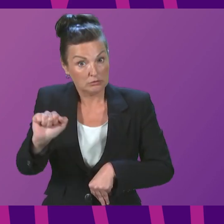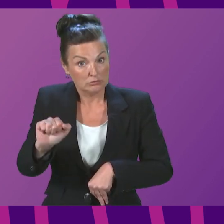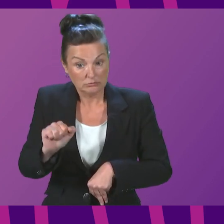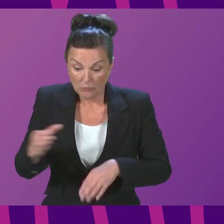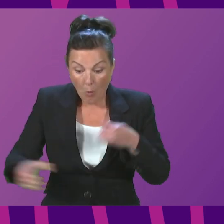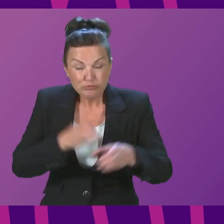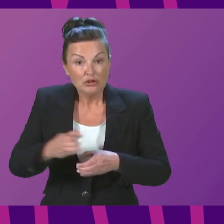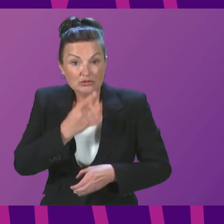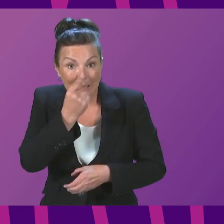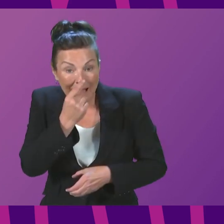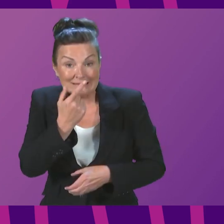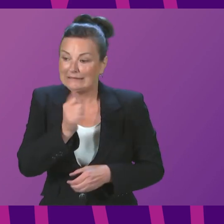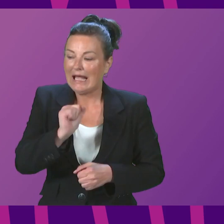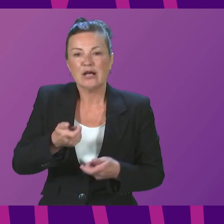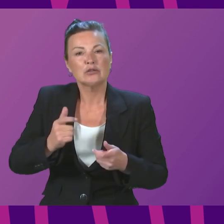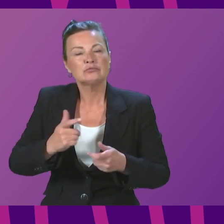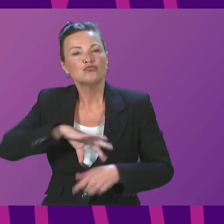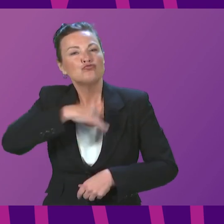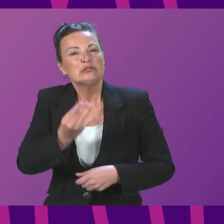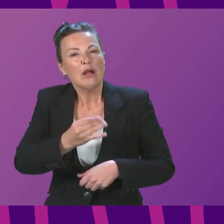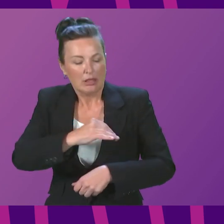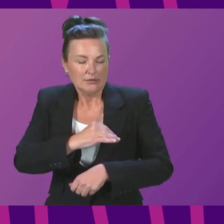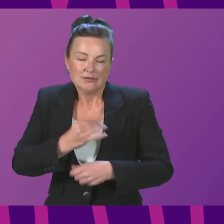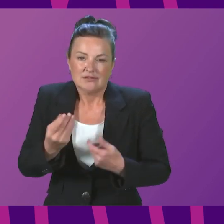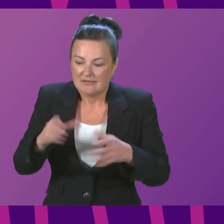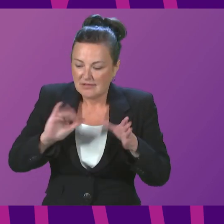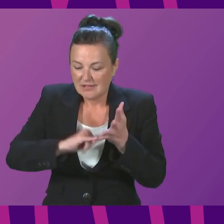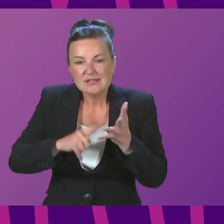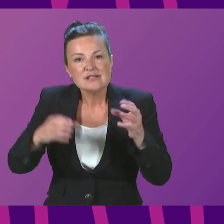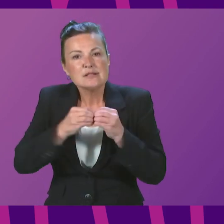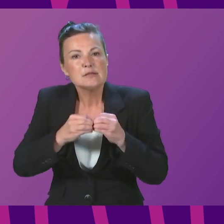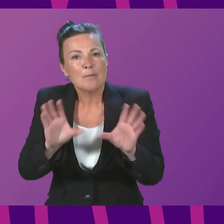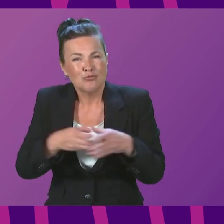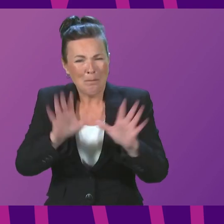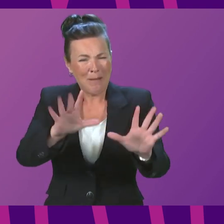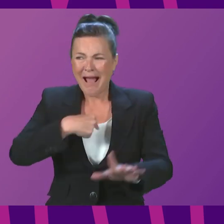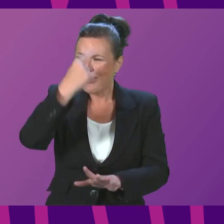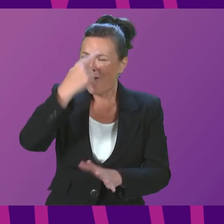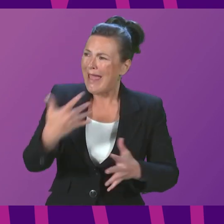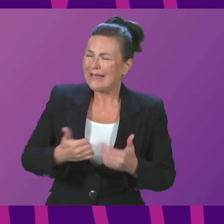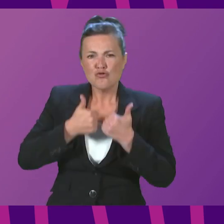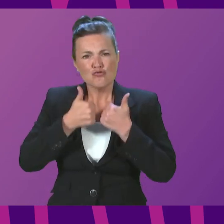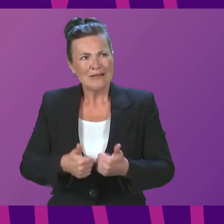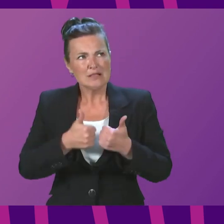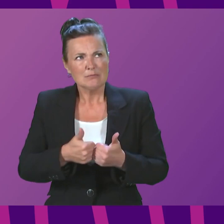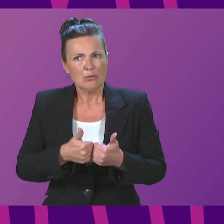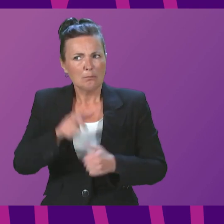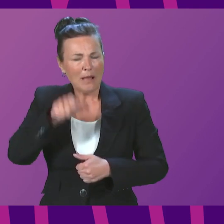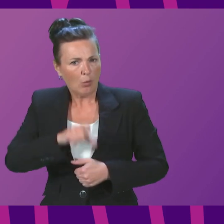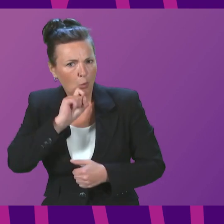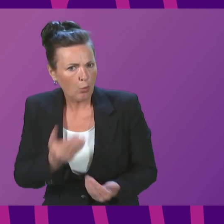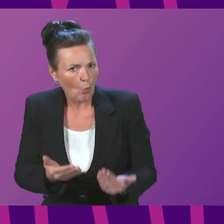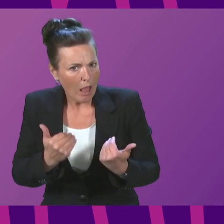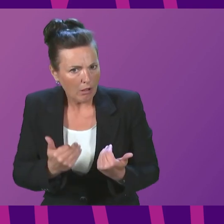resilience subgroup. Secondly, I would have thought any reasonable person would have welcomed that constructive pay negotiations